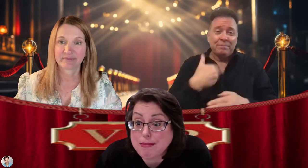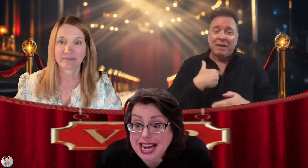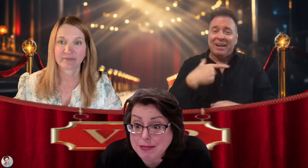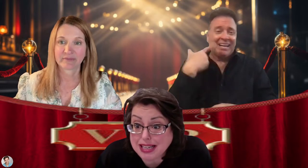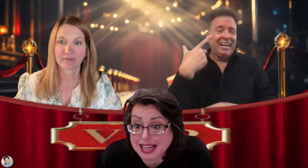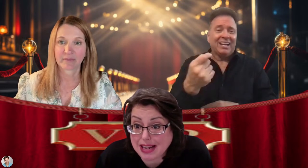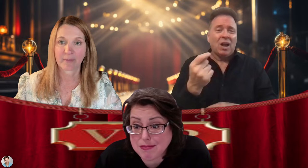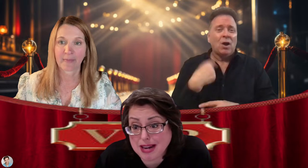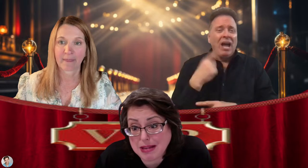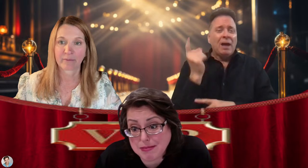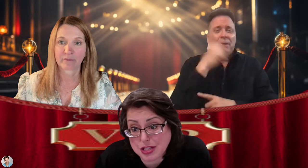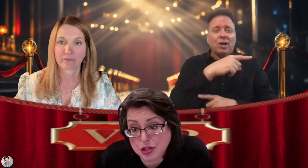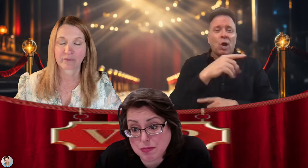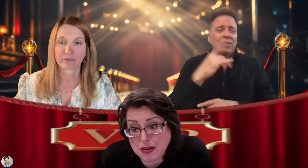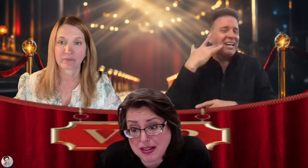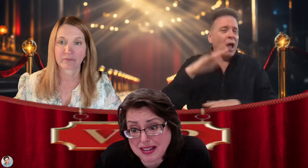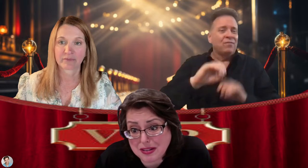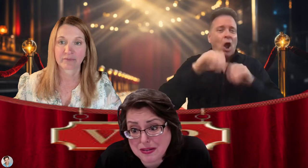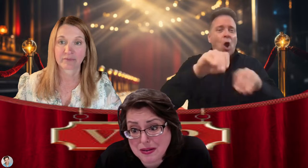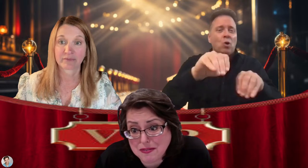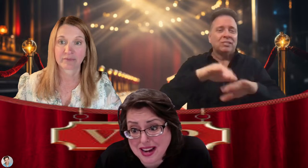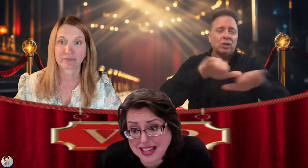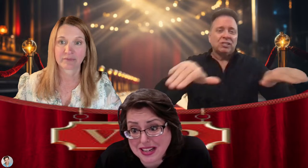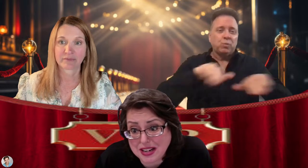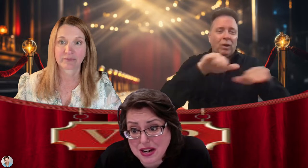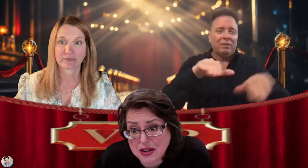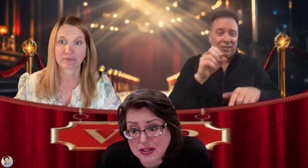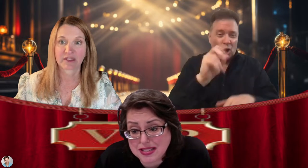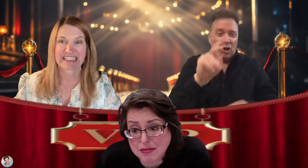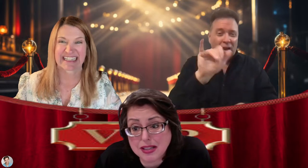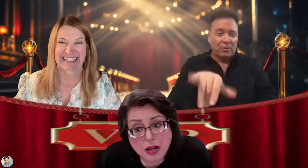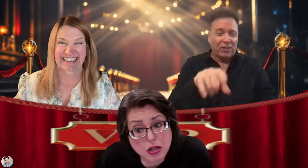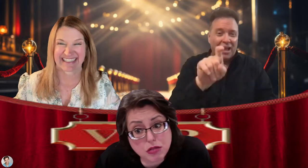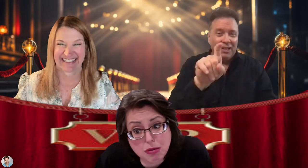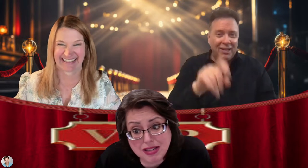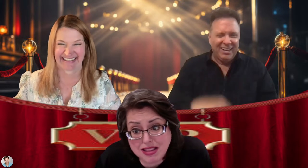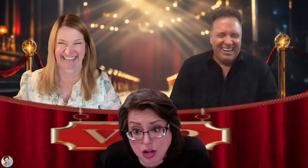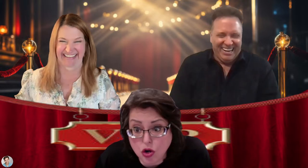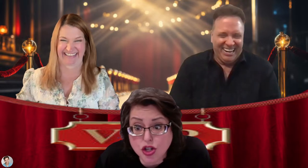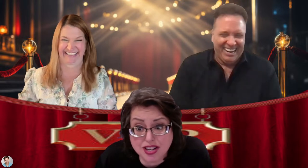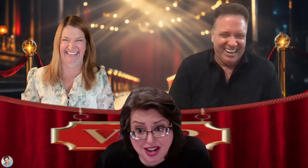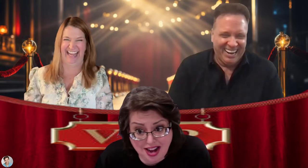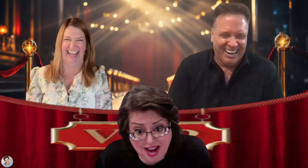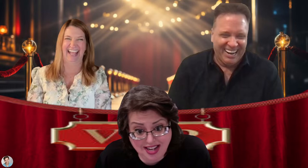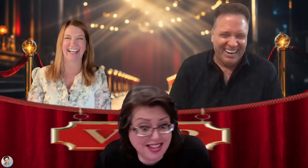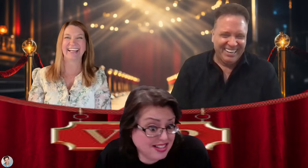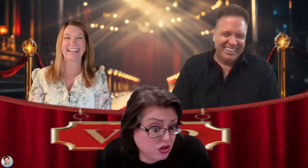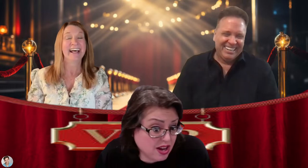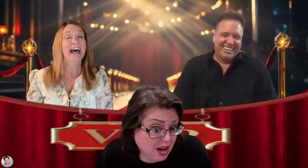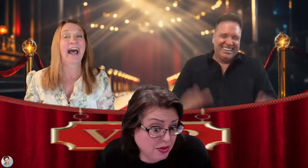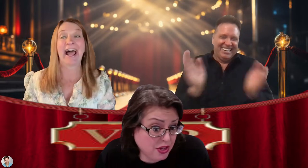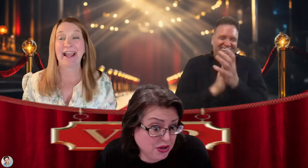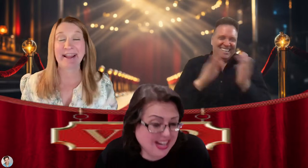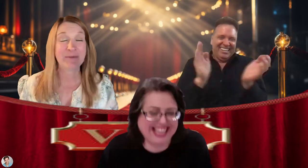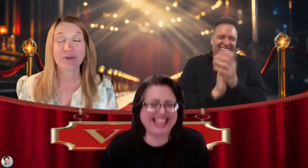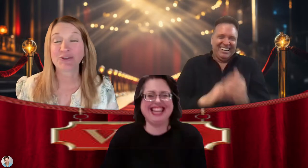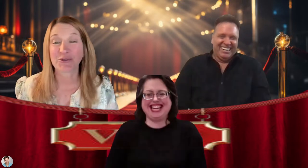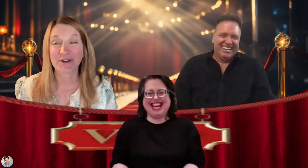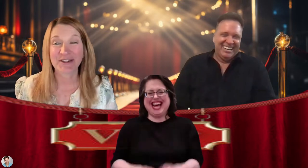Maybe I might miss your party. don't know if I can go because I'm going to go swimming in the ocean at night. Is that okay with you? I will join